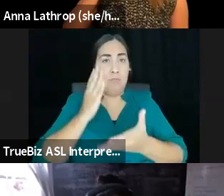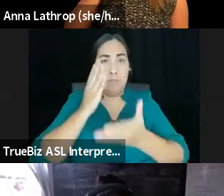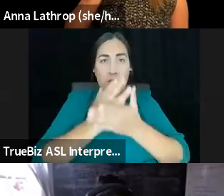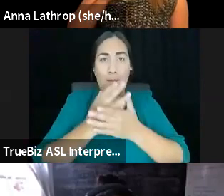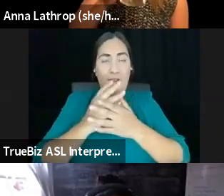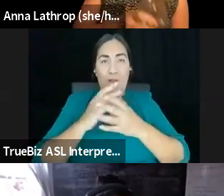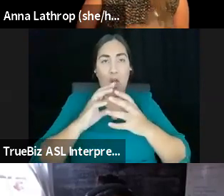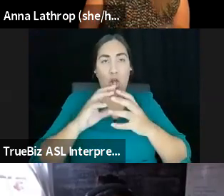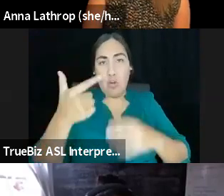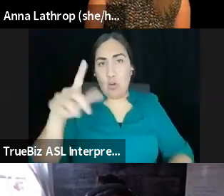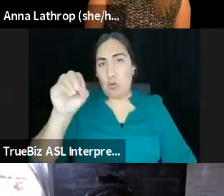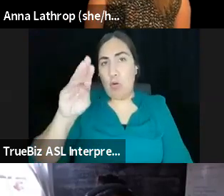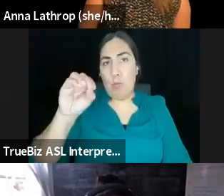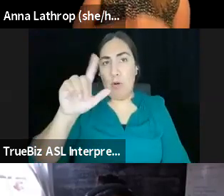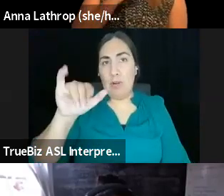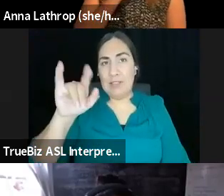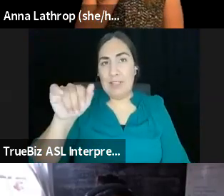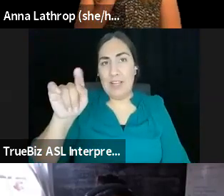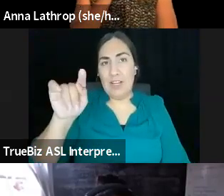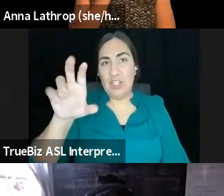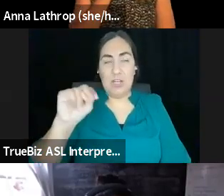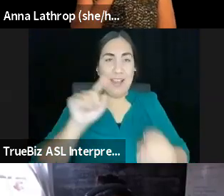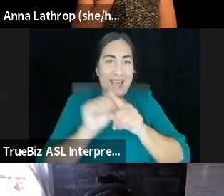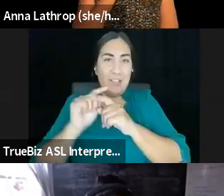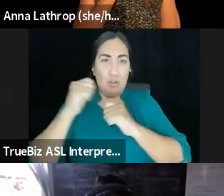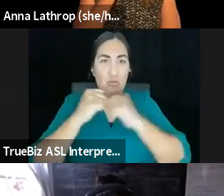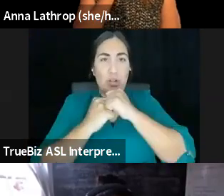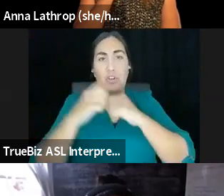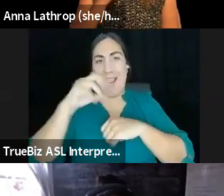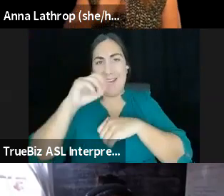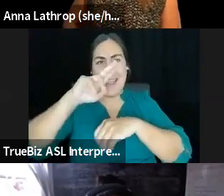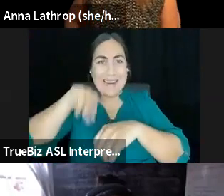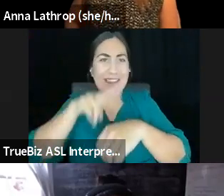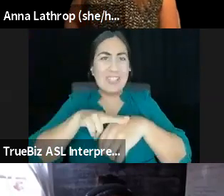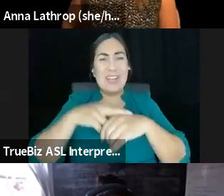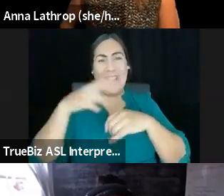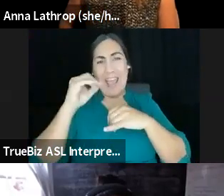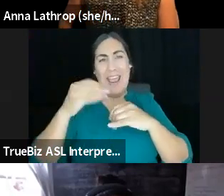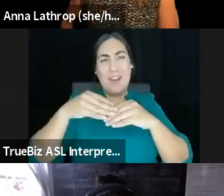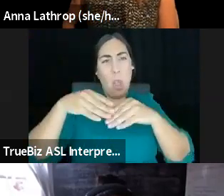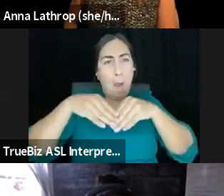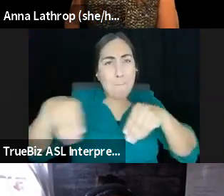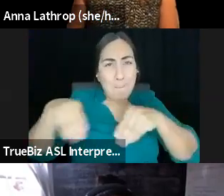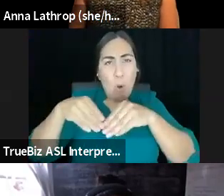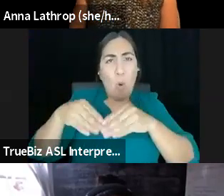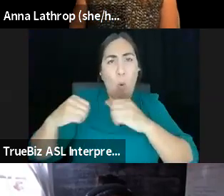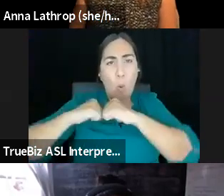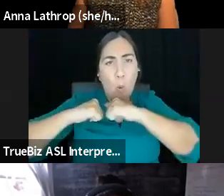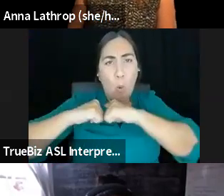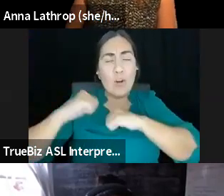nations and arbitrary borders and, and refocusing our, our ways of relating to each